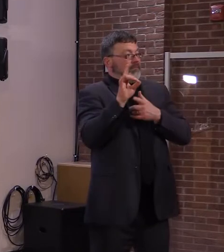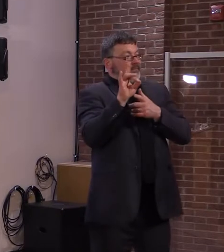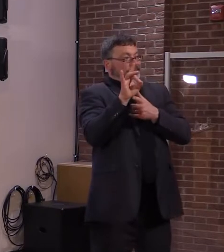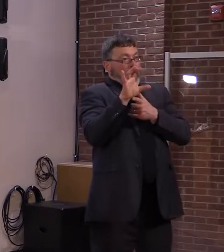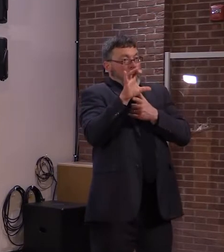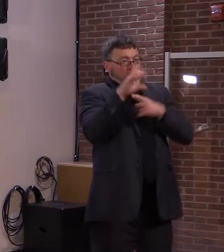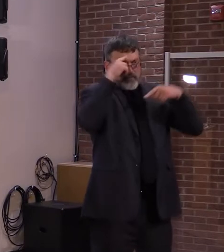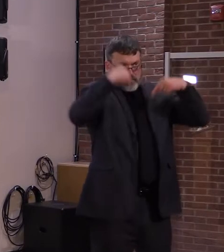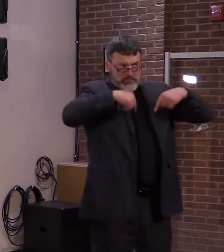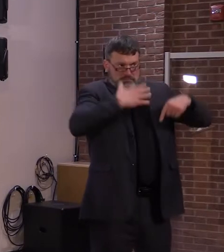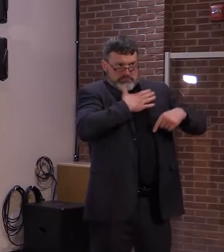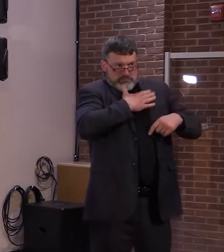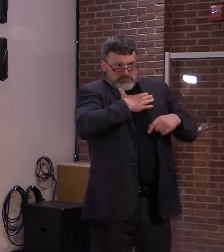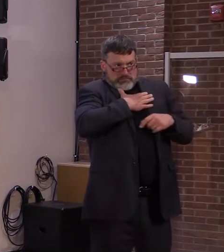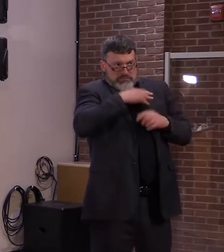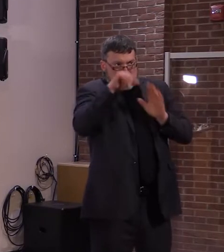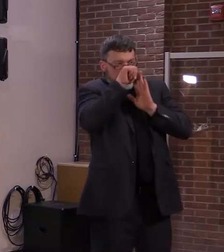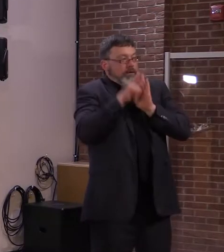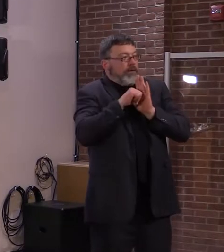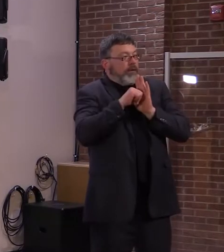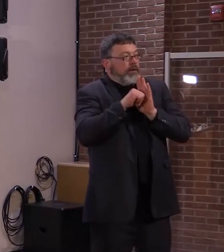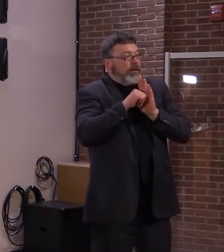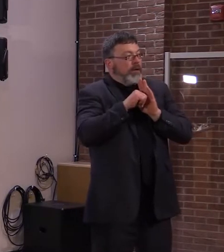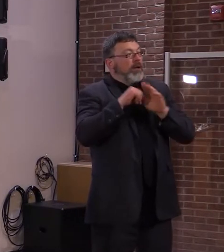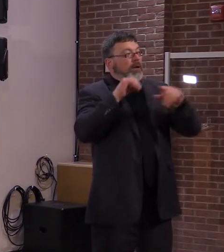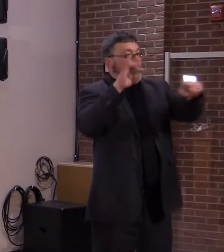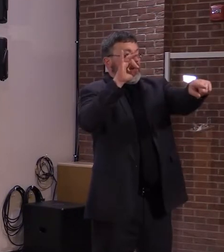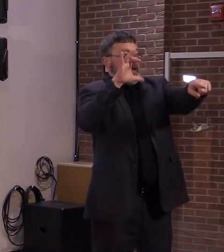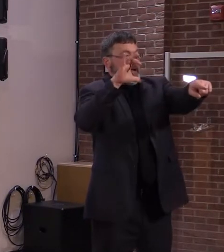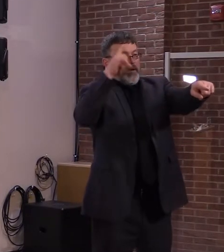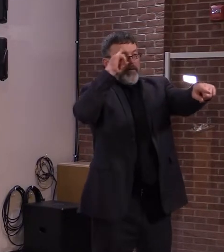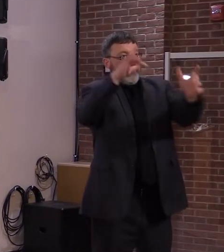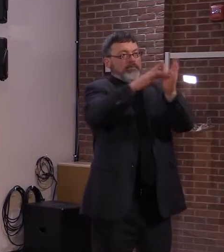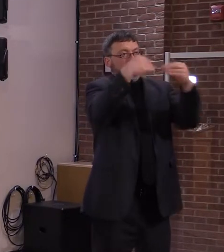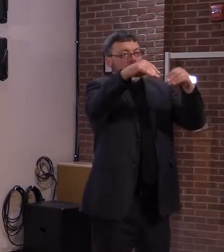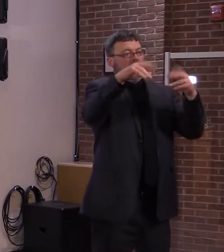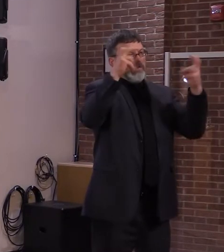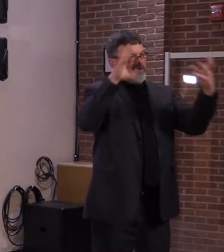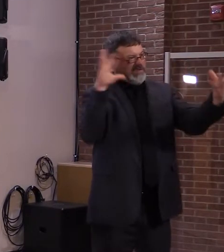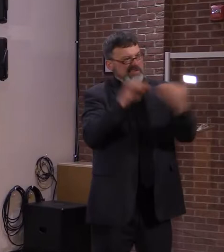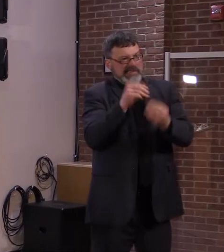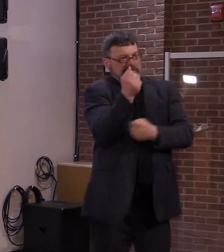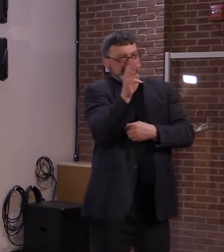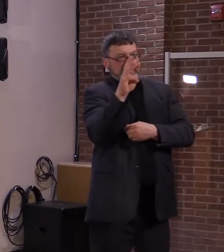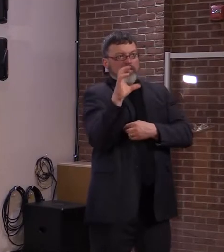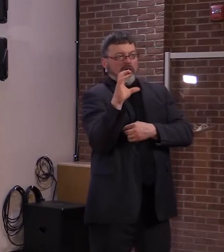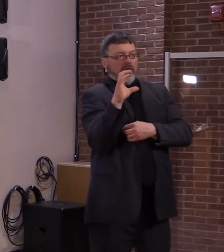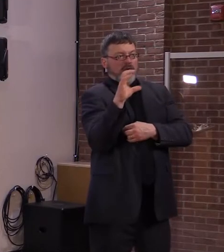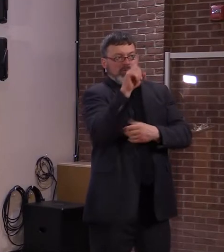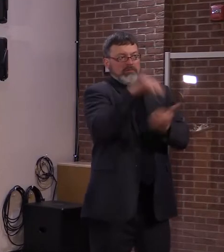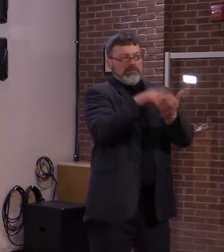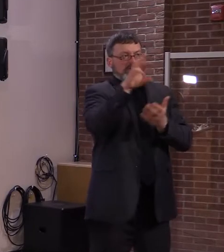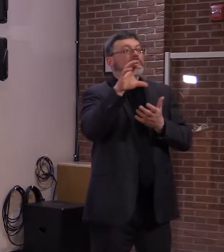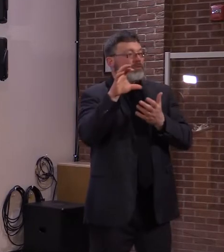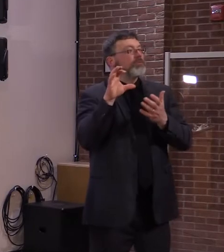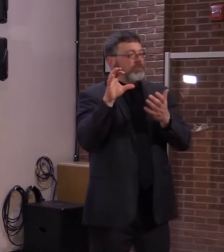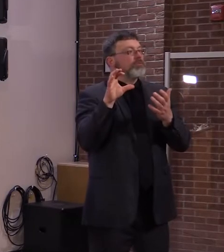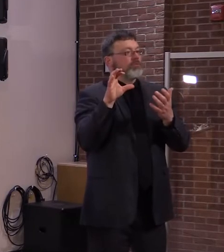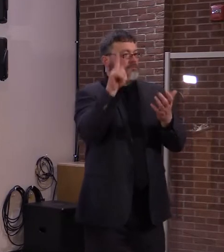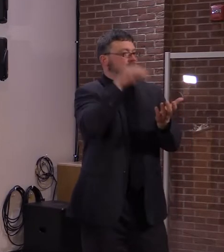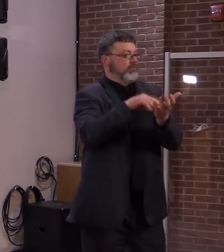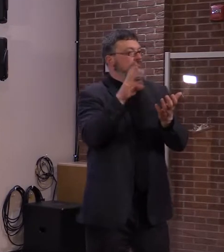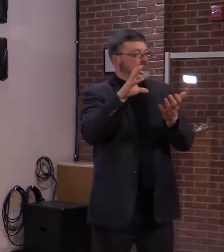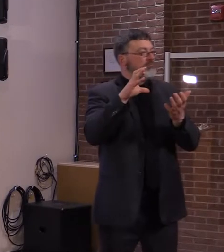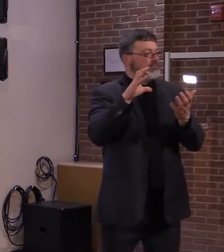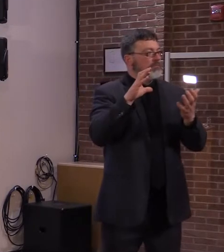So, in total, we'll receive about 1,800 more doses this week than last week, and we're